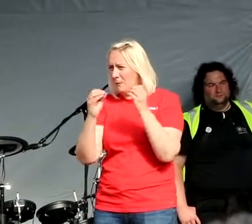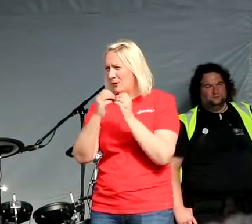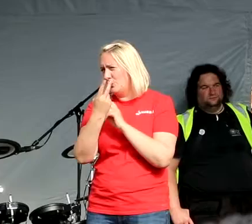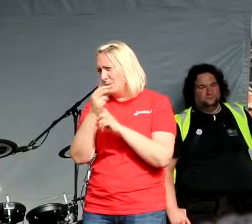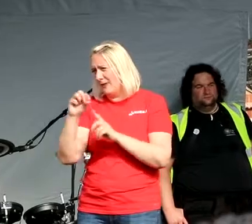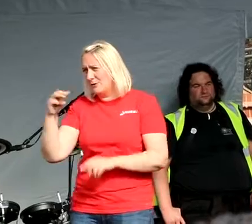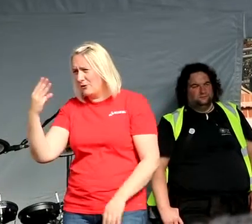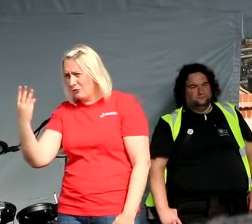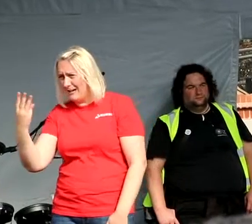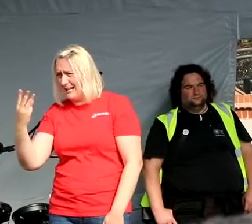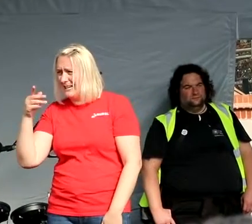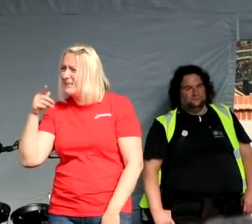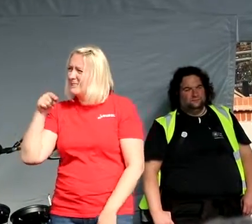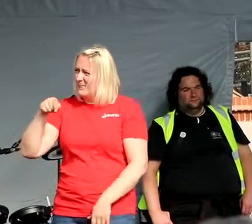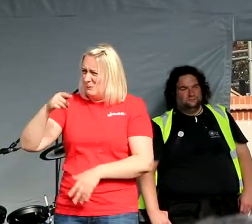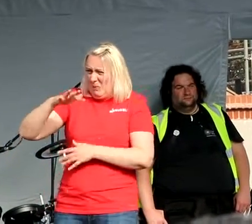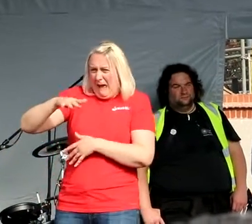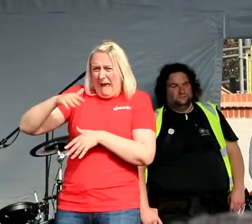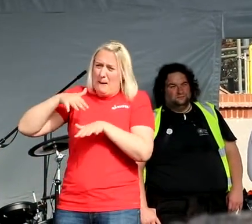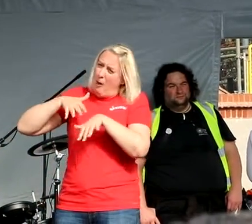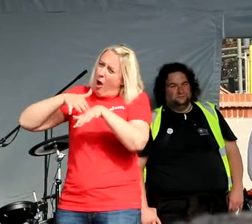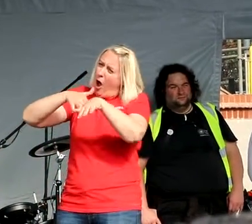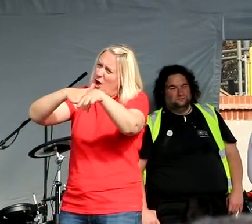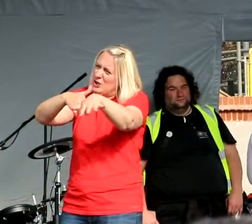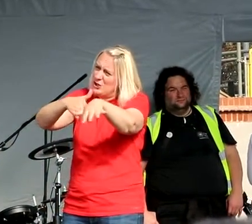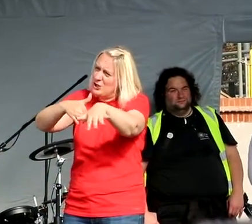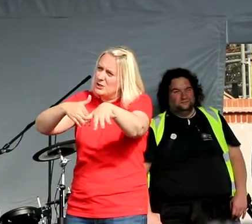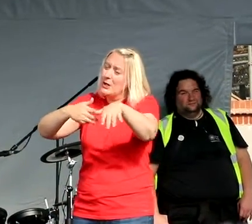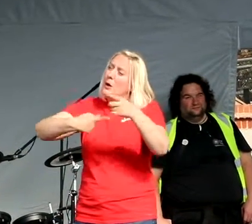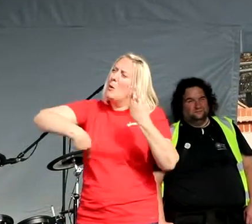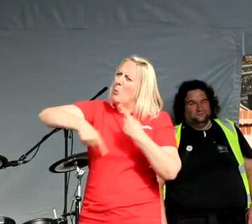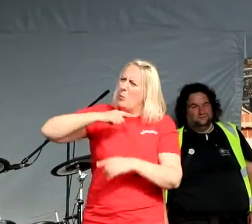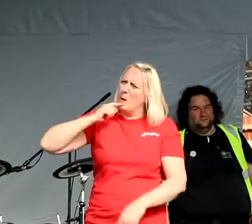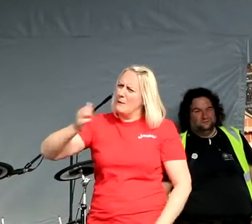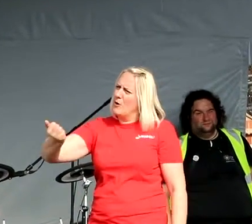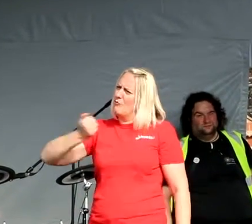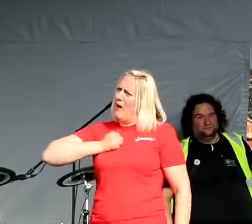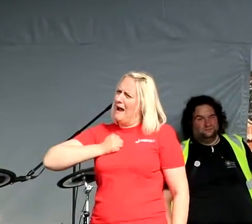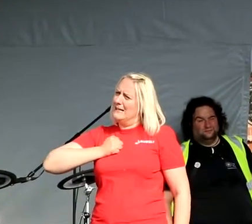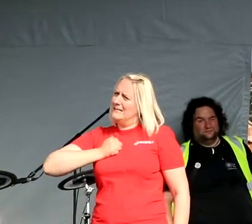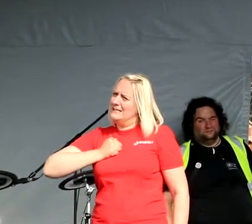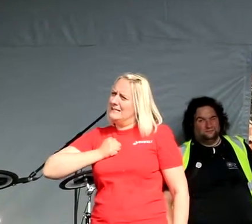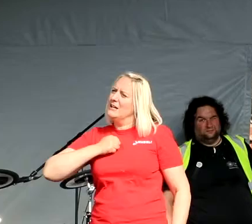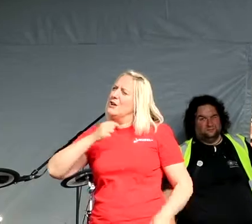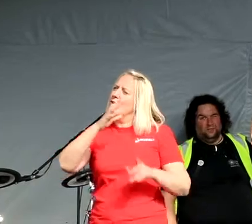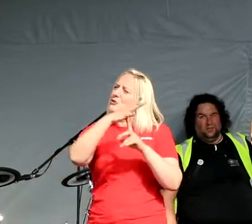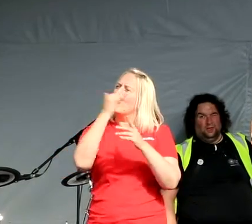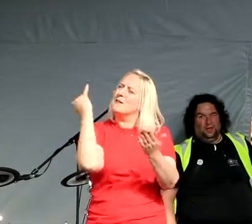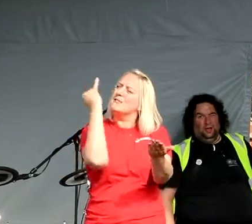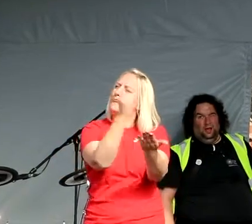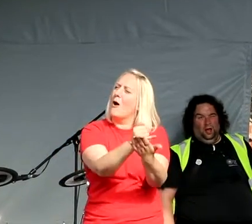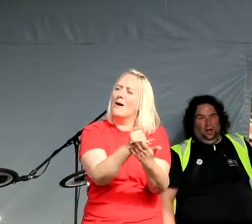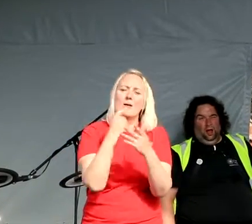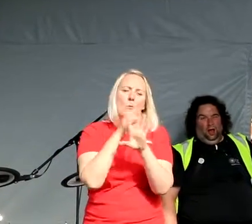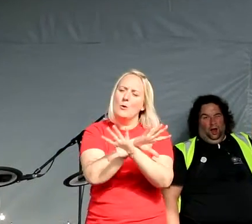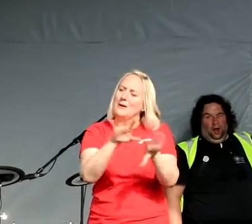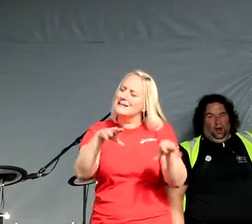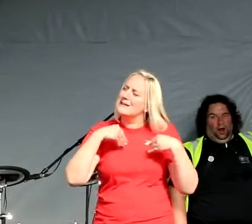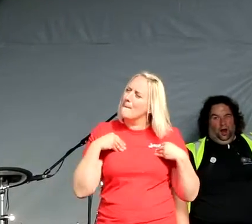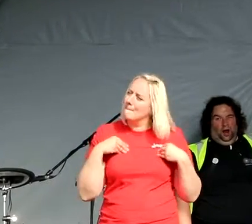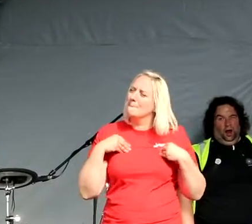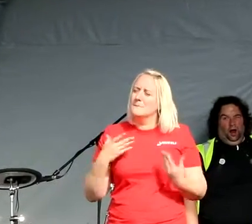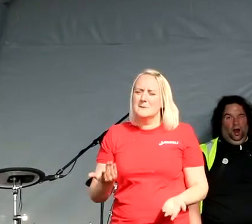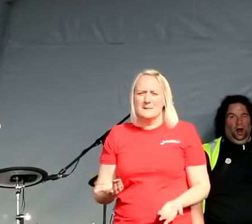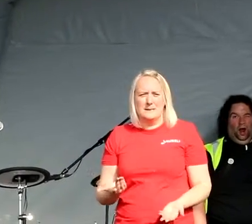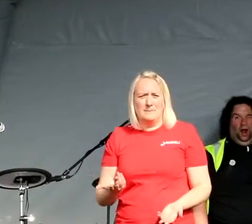with two million people. Yet, we were right, they were wrong, but they will not accept it. And if you think